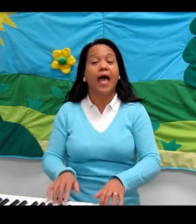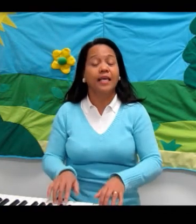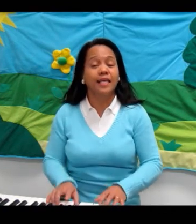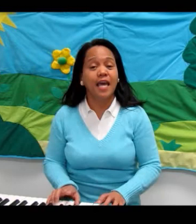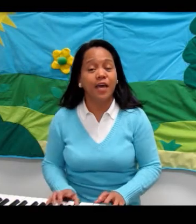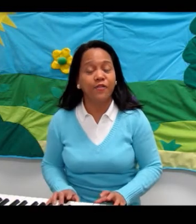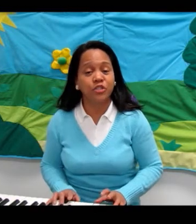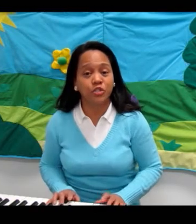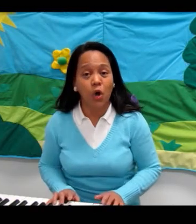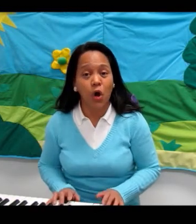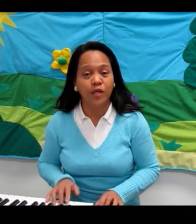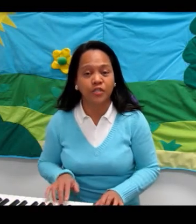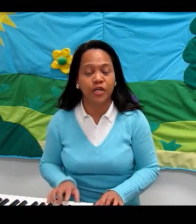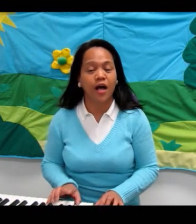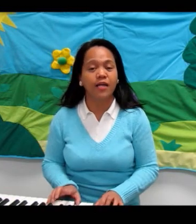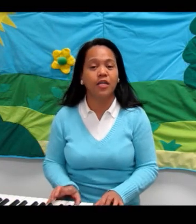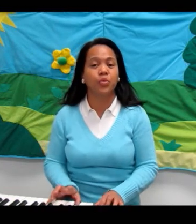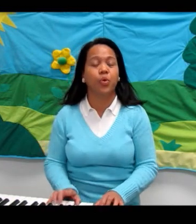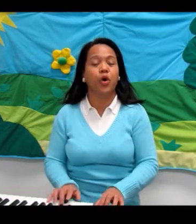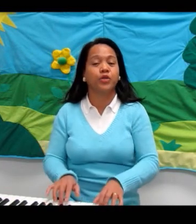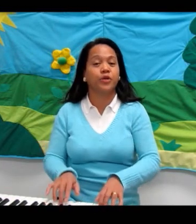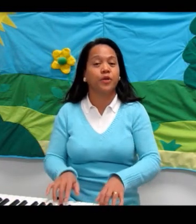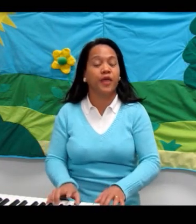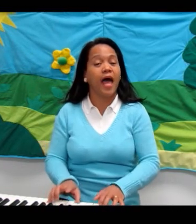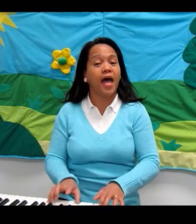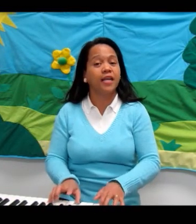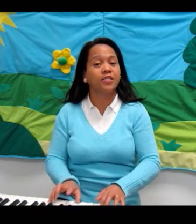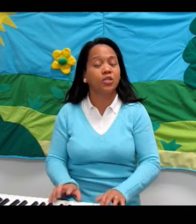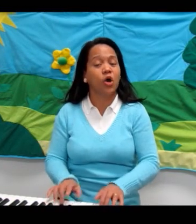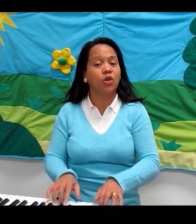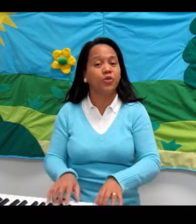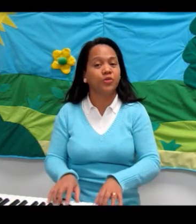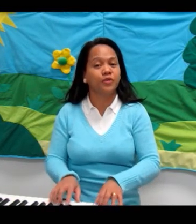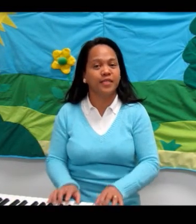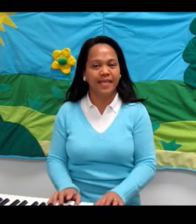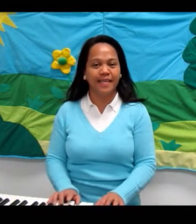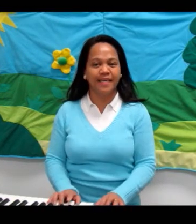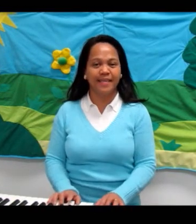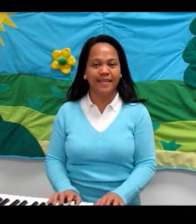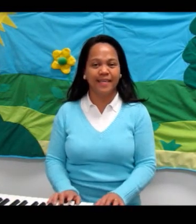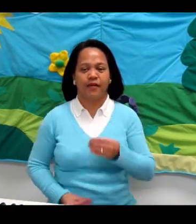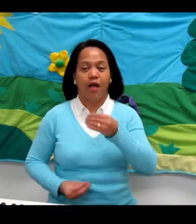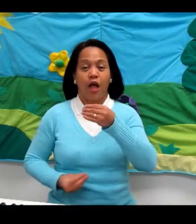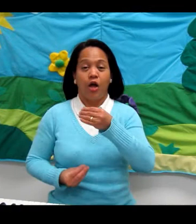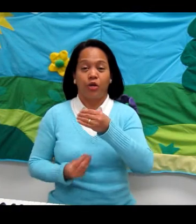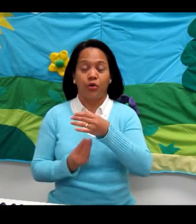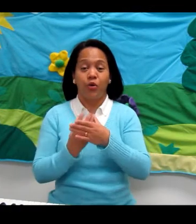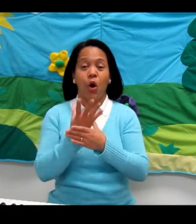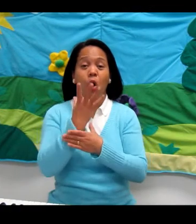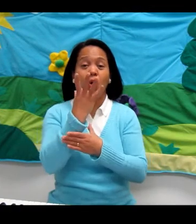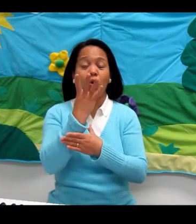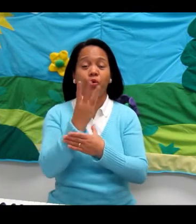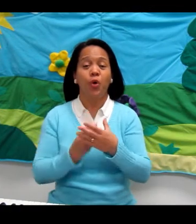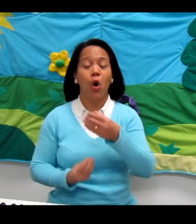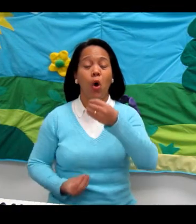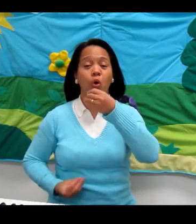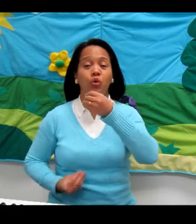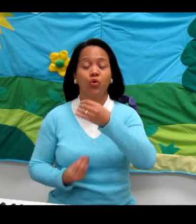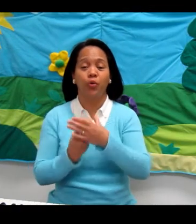Give it soil, sun and water, that is all you need. Grow, grow, grow